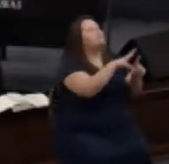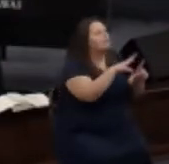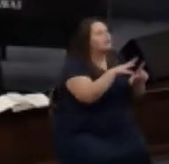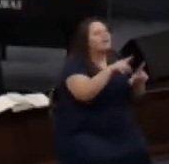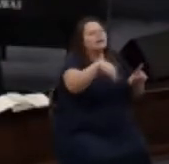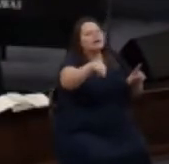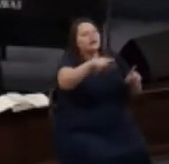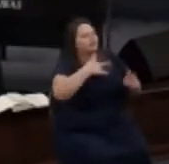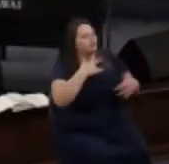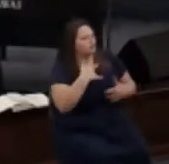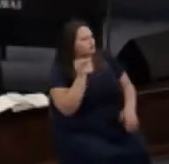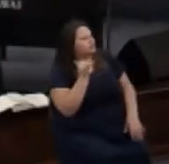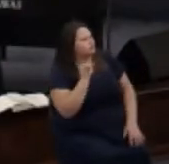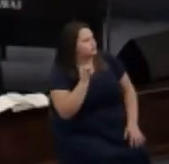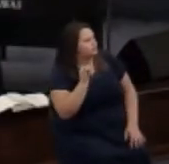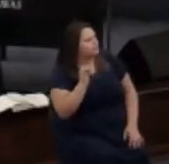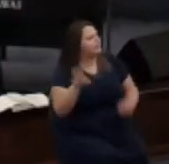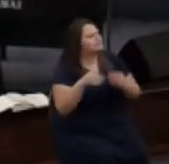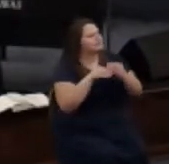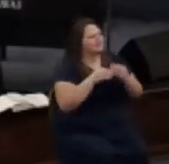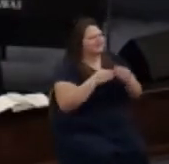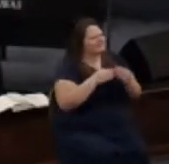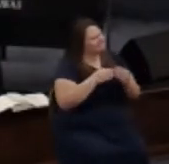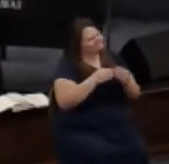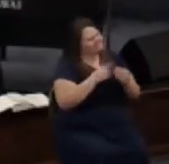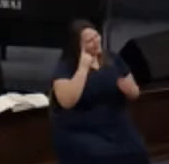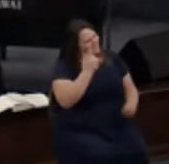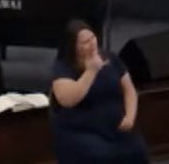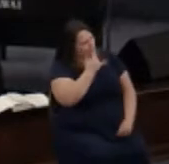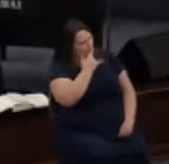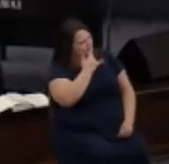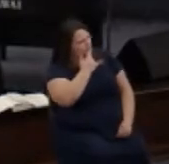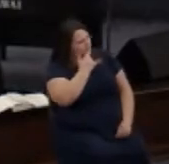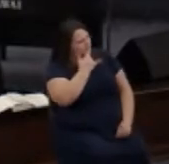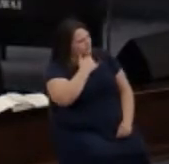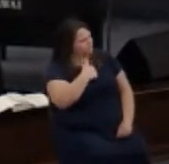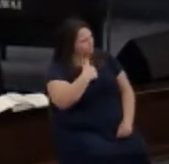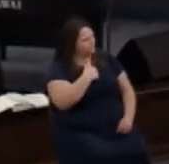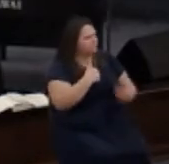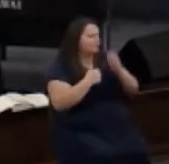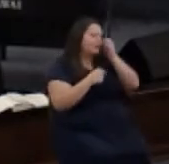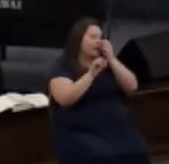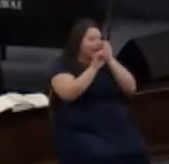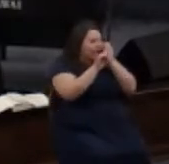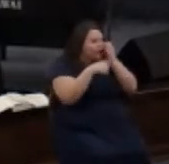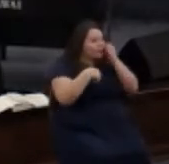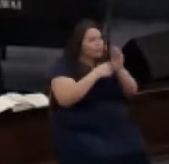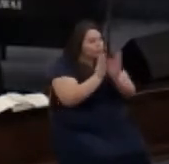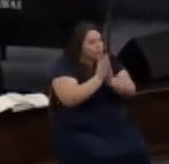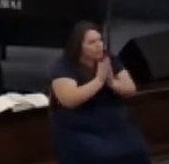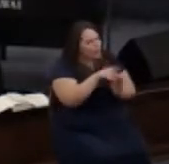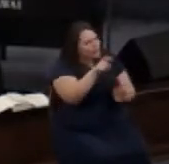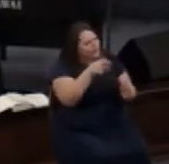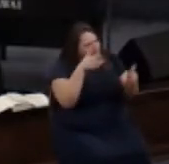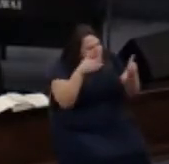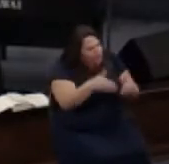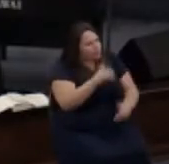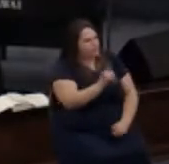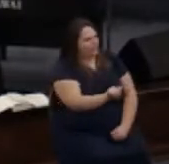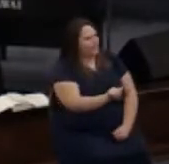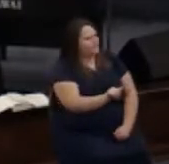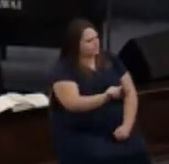else is concerned with I believe that's wrong if we're going to pray about it we need to be focused on it